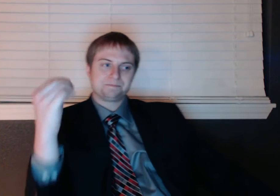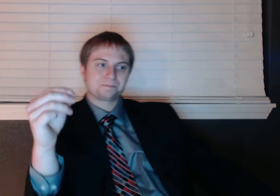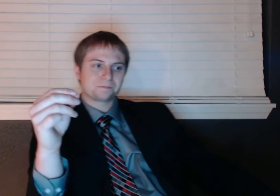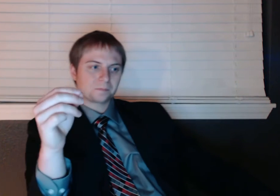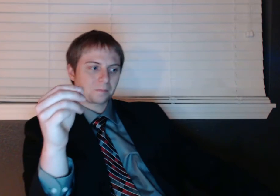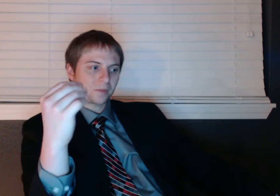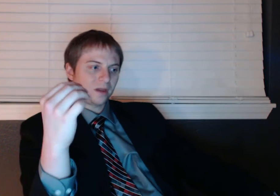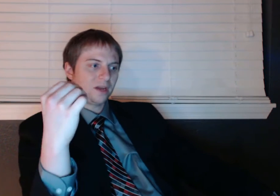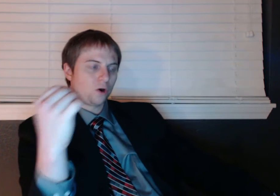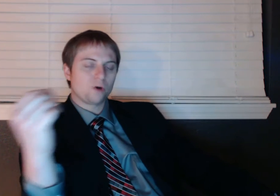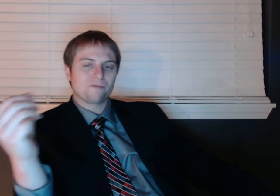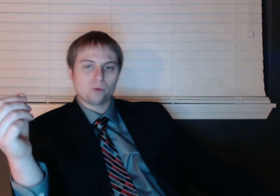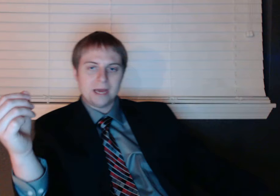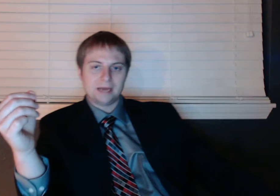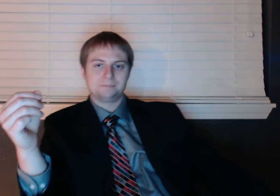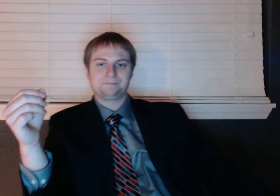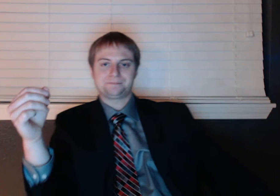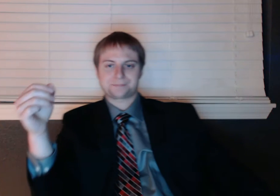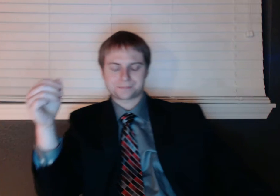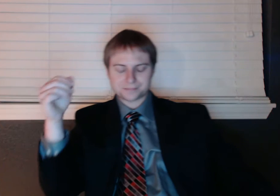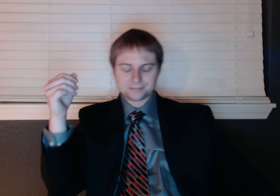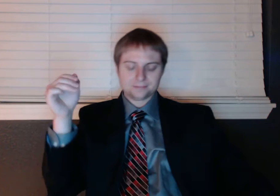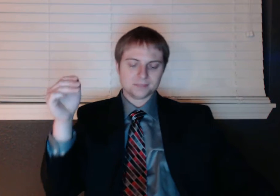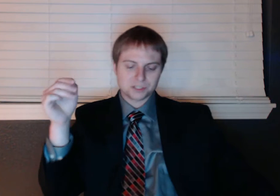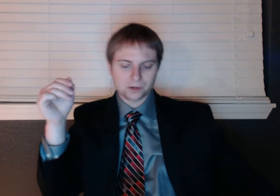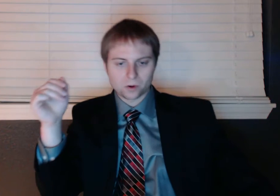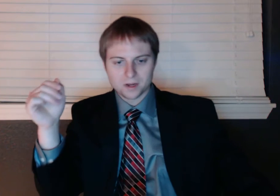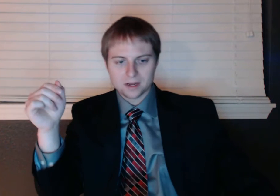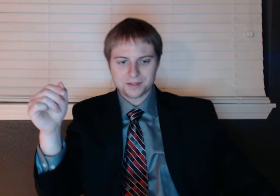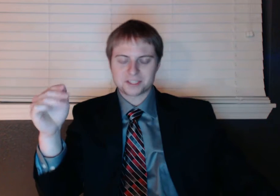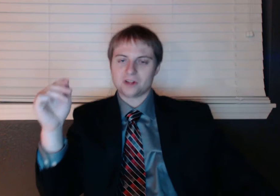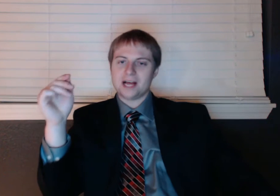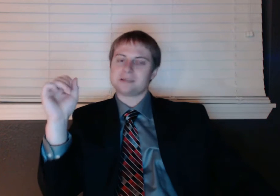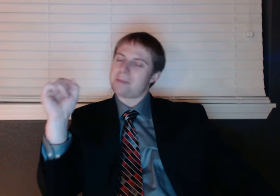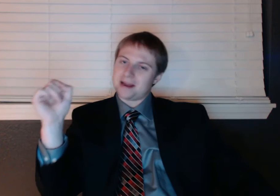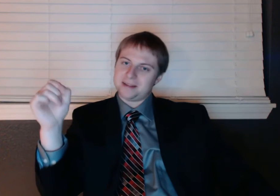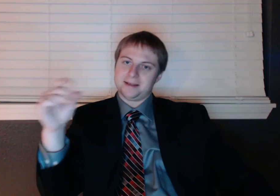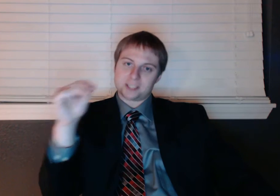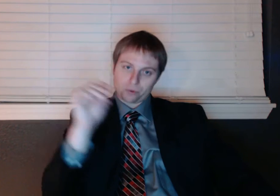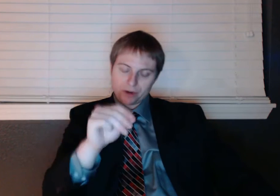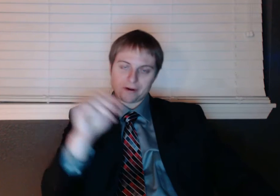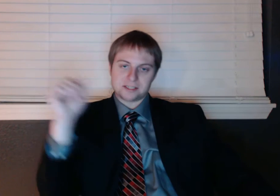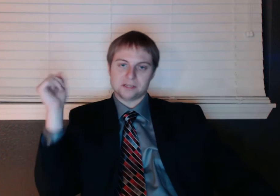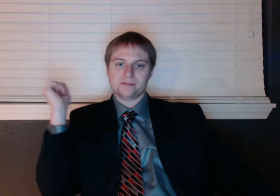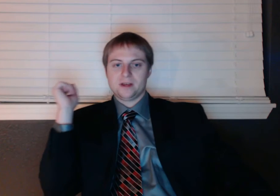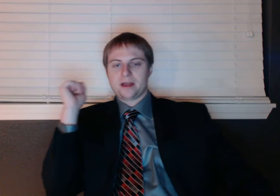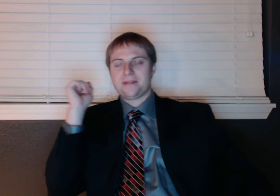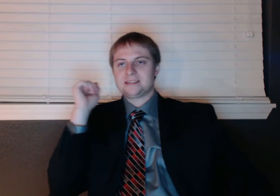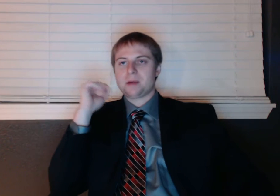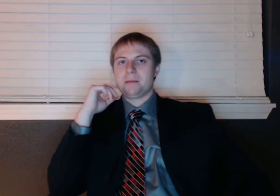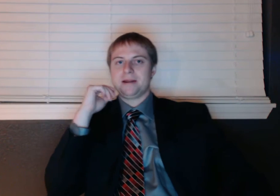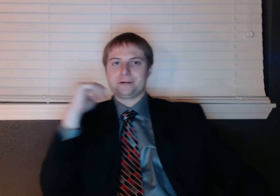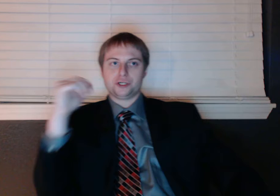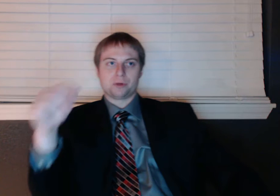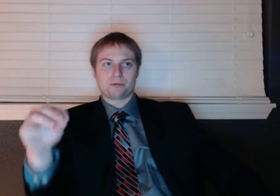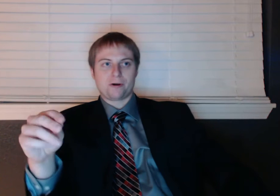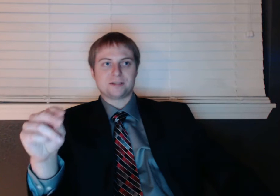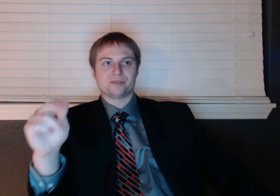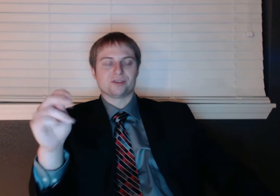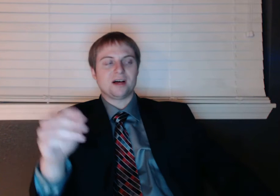hurtful way. So this law is a bad idea. It's regressive. And that's my main issue with progressives.